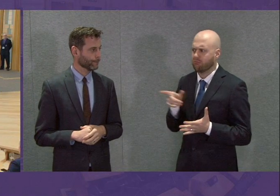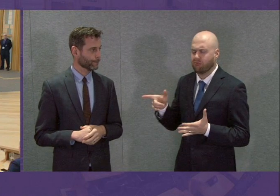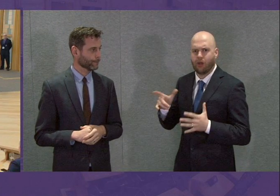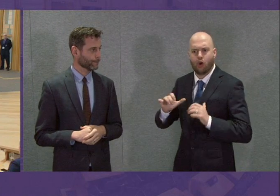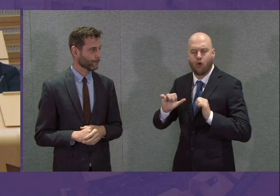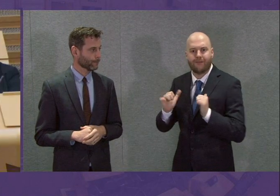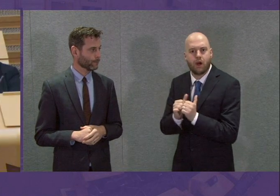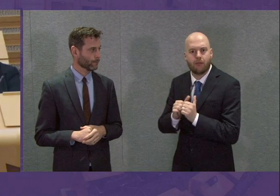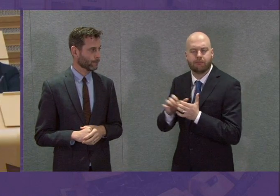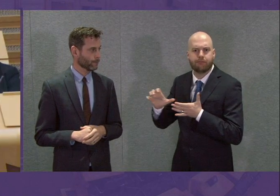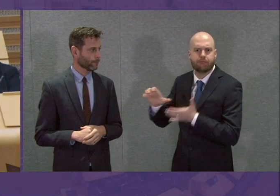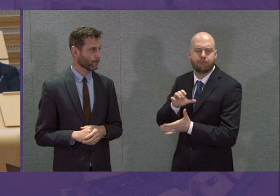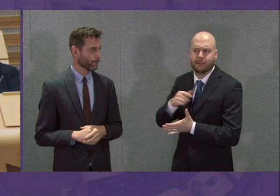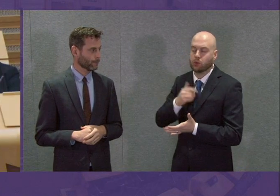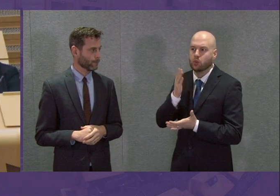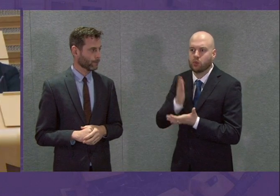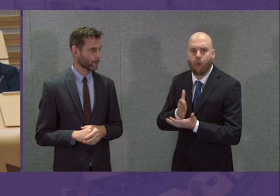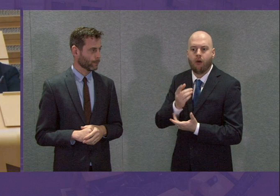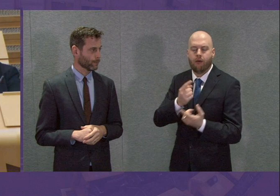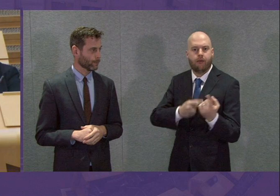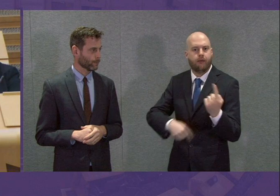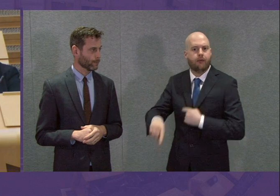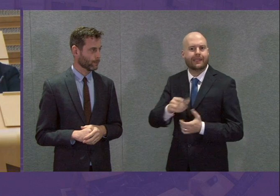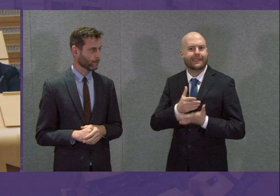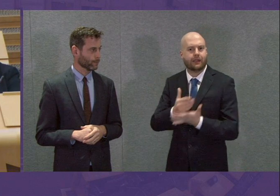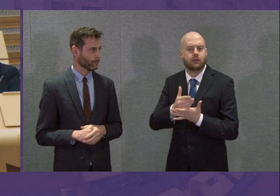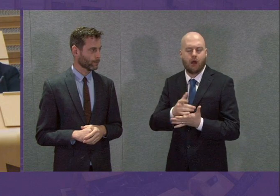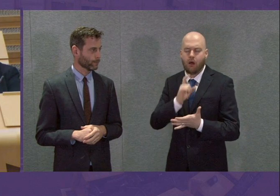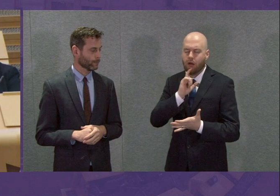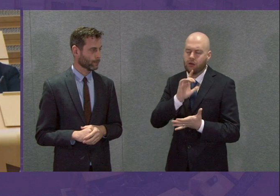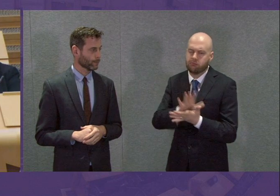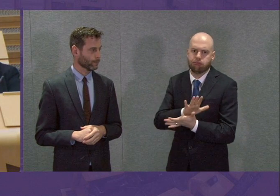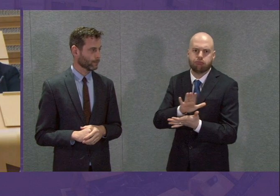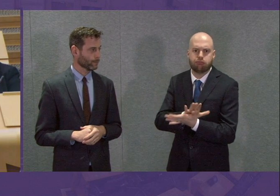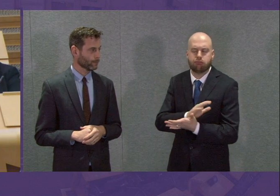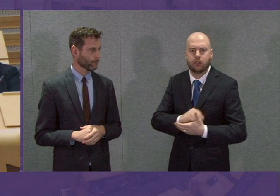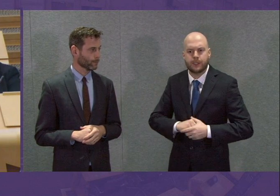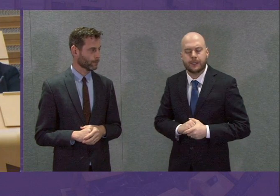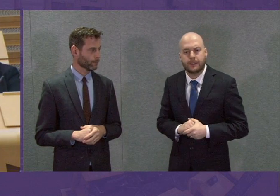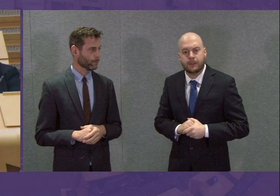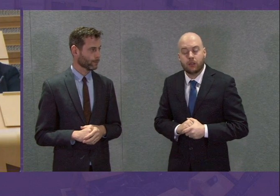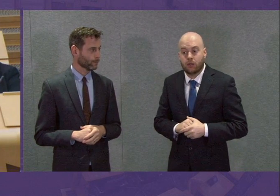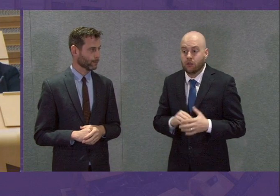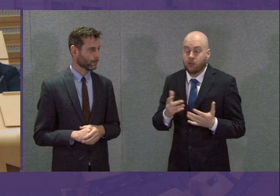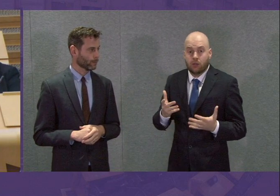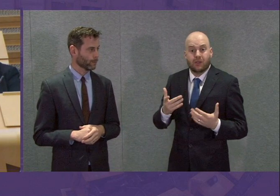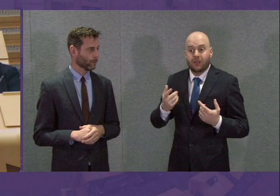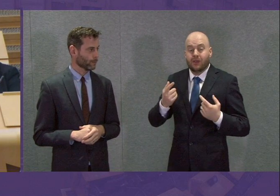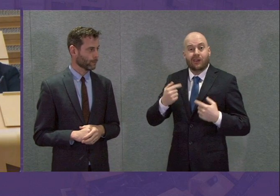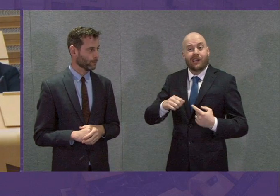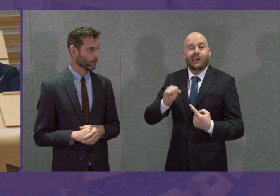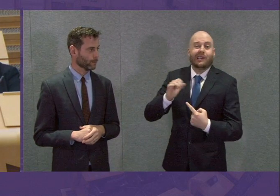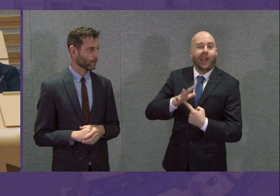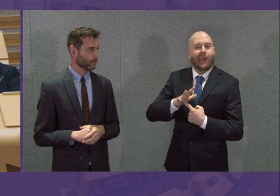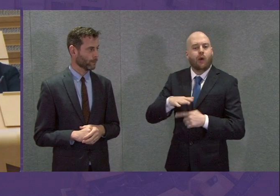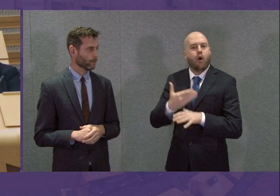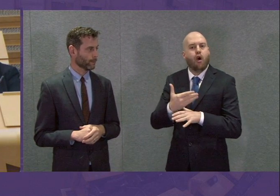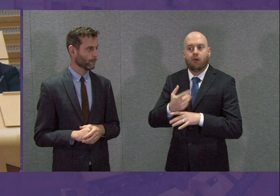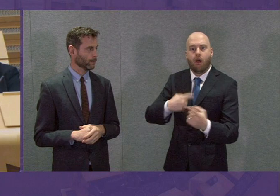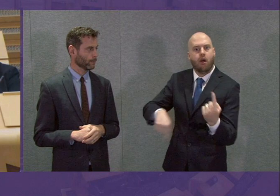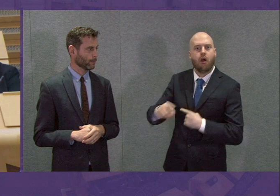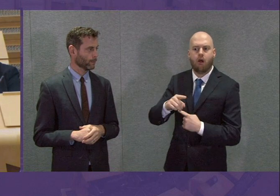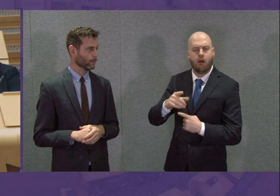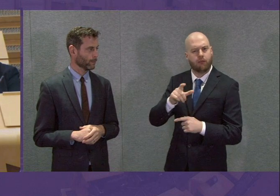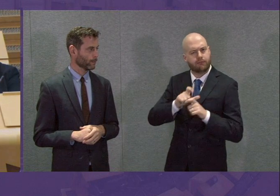the sector. Key workers will be crucial in the battle with the virus. And obviously defining key workers is in itself something which needs to be